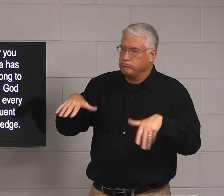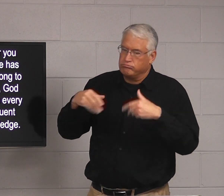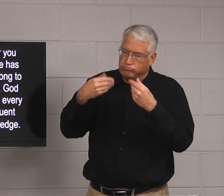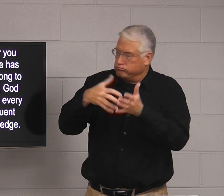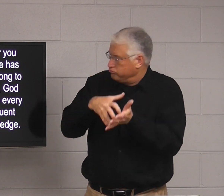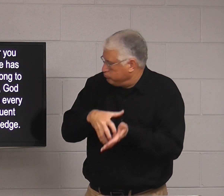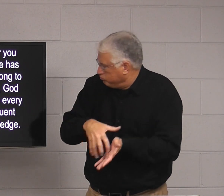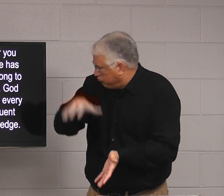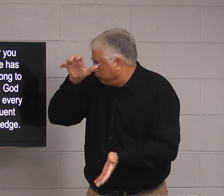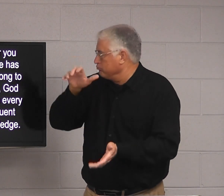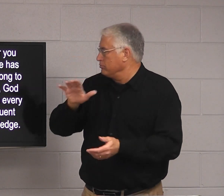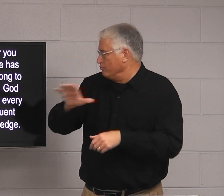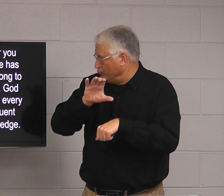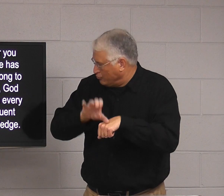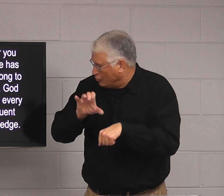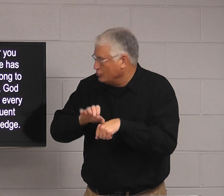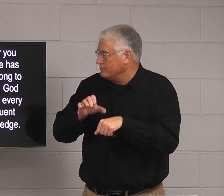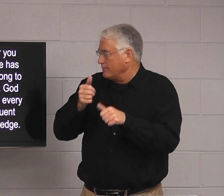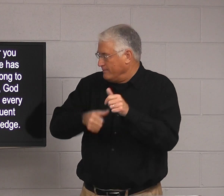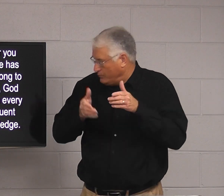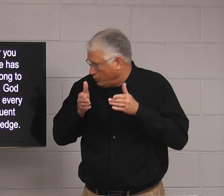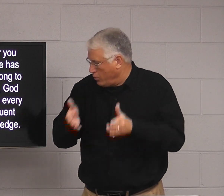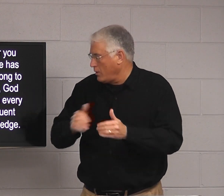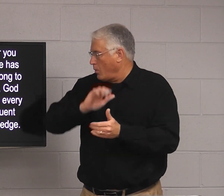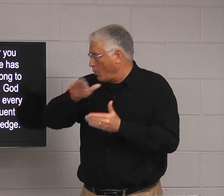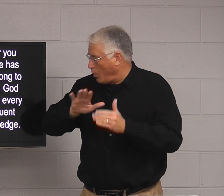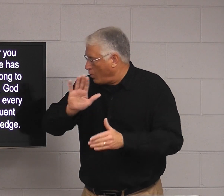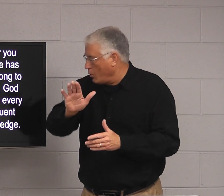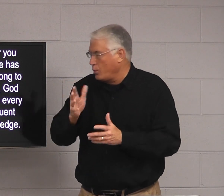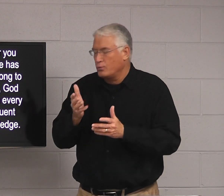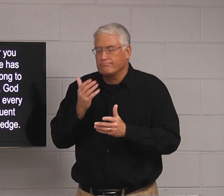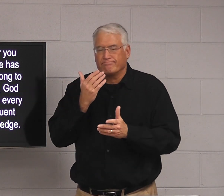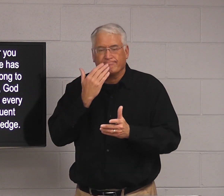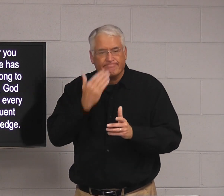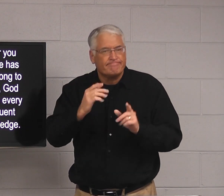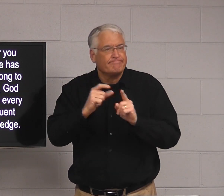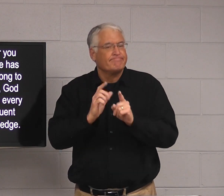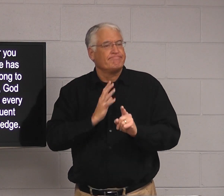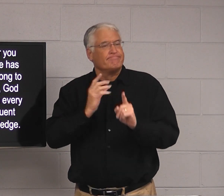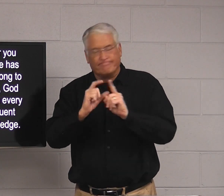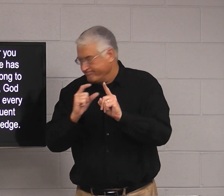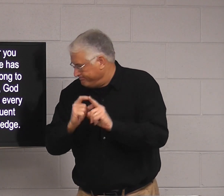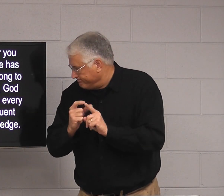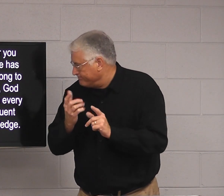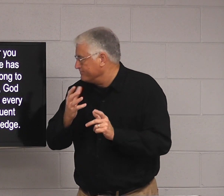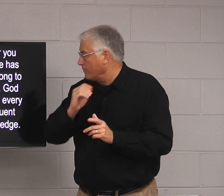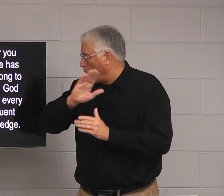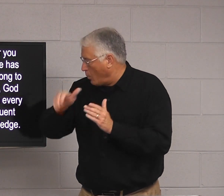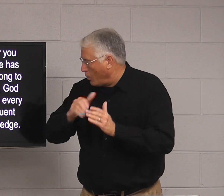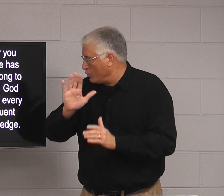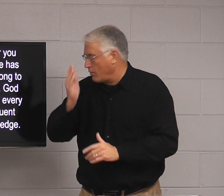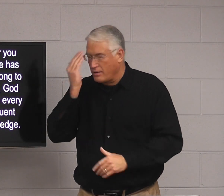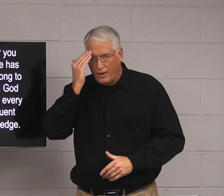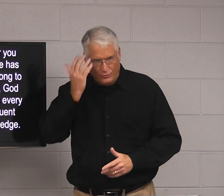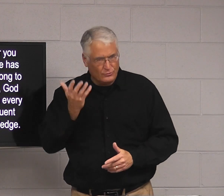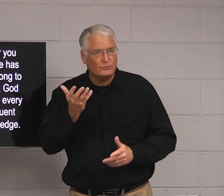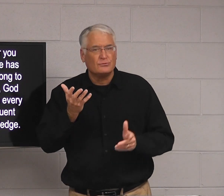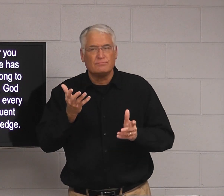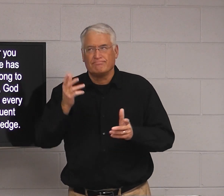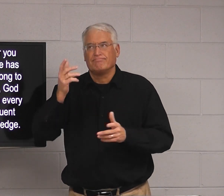through him, God has enriched your church in every way with all of your eloquent words and all of your knowledge.